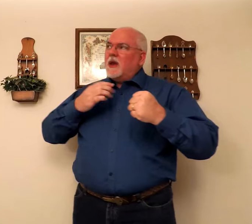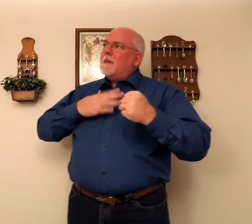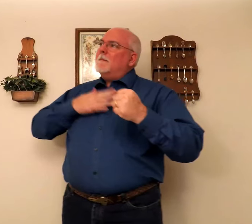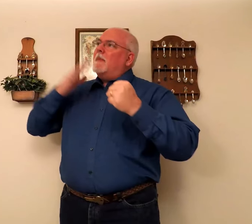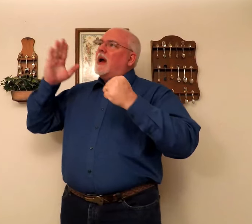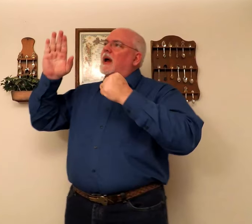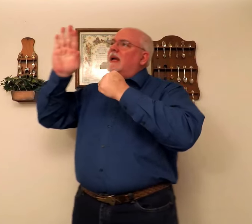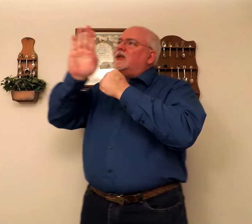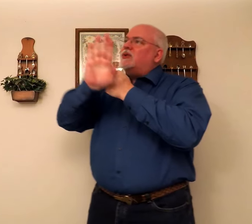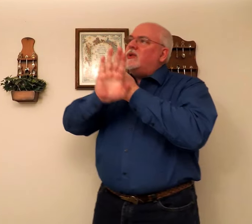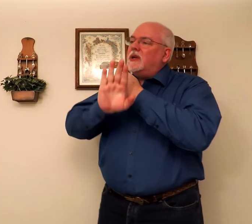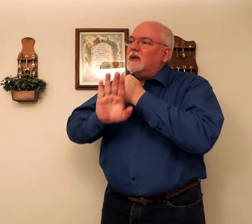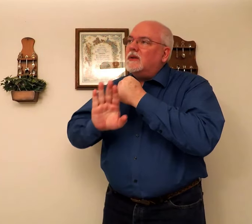my shield.